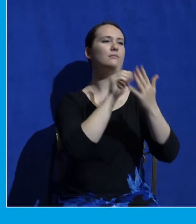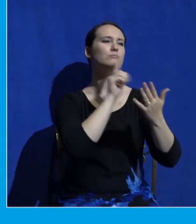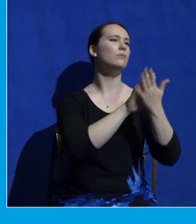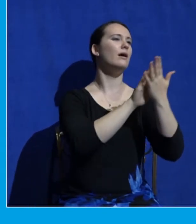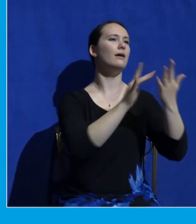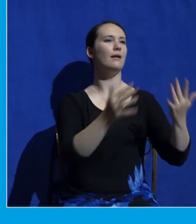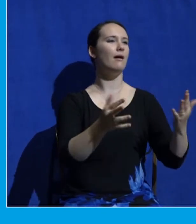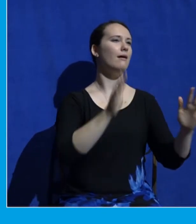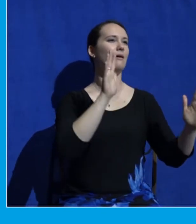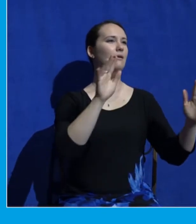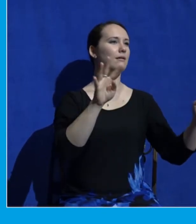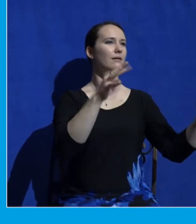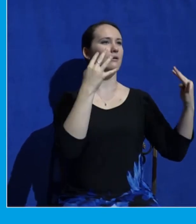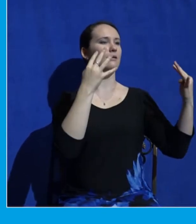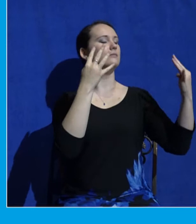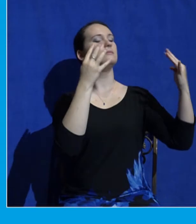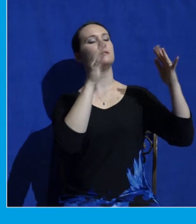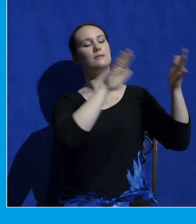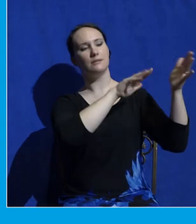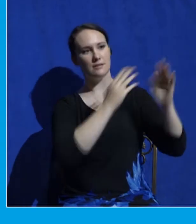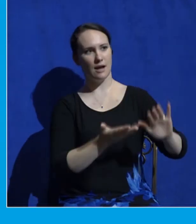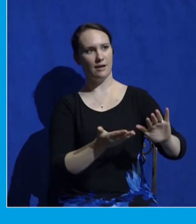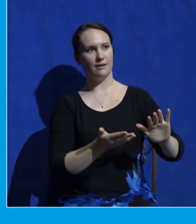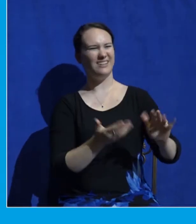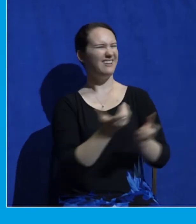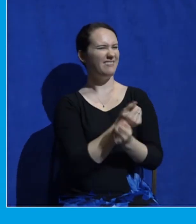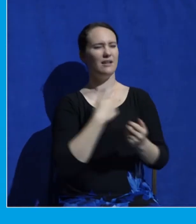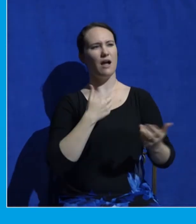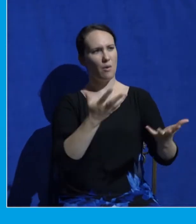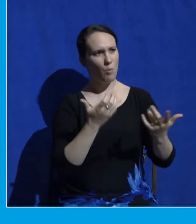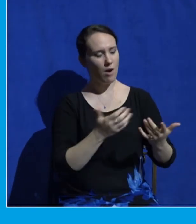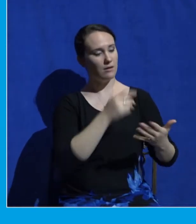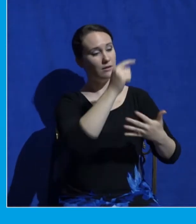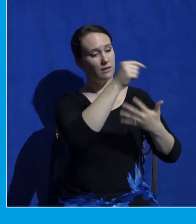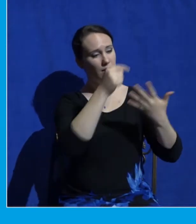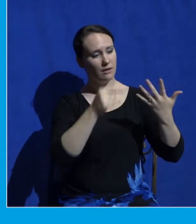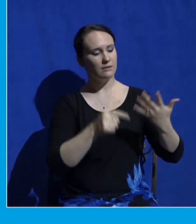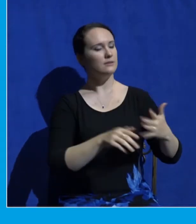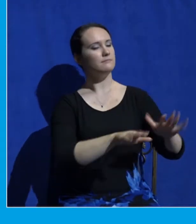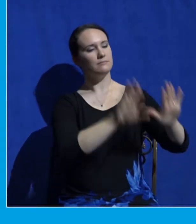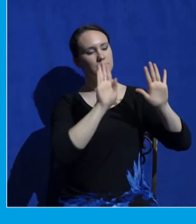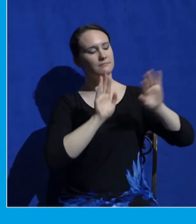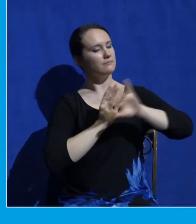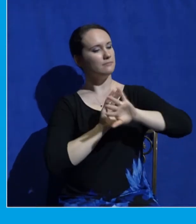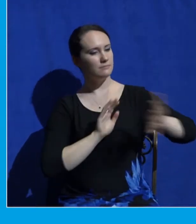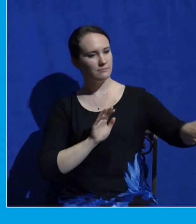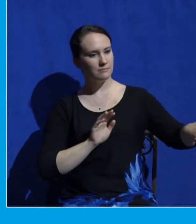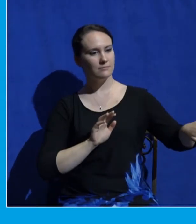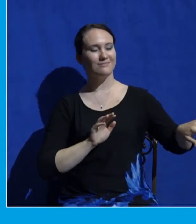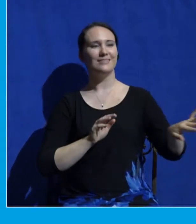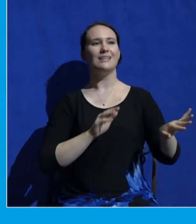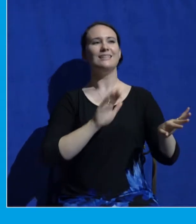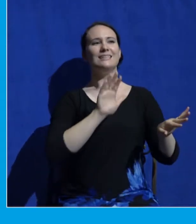oh man, I've got to lay down all these things to follow Jesus. That can seem hard until you realize who you're following.